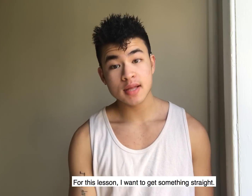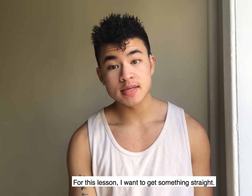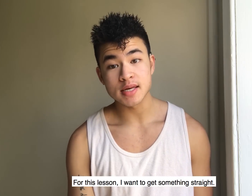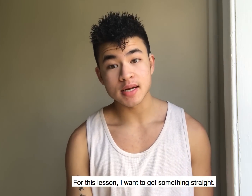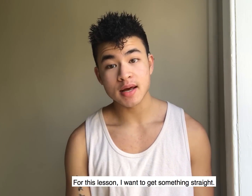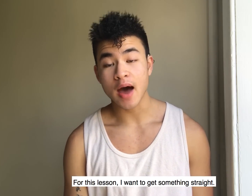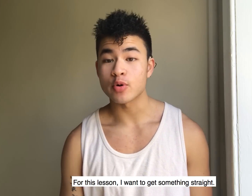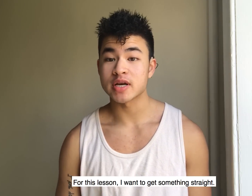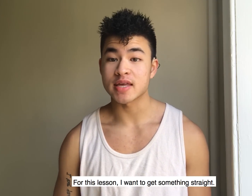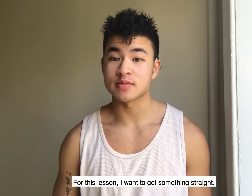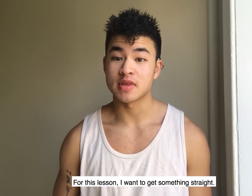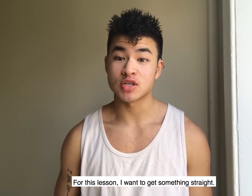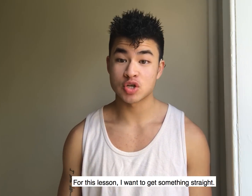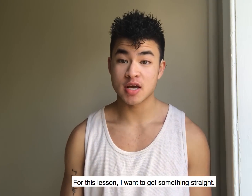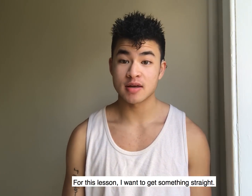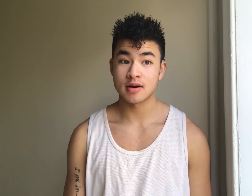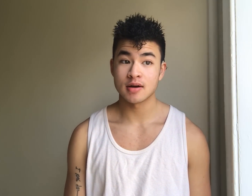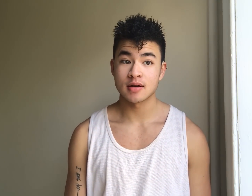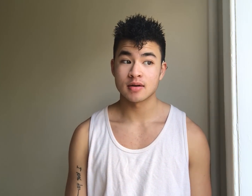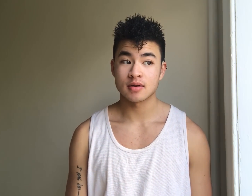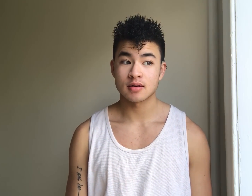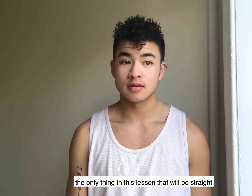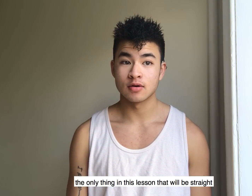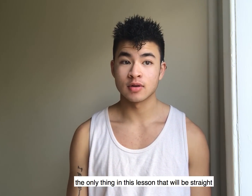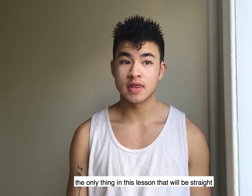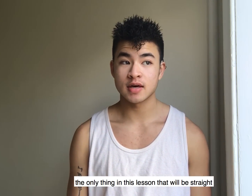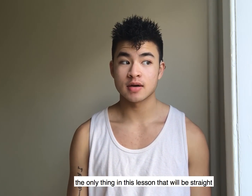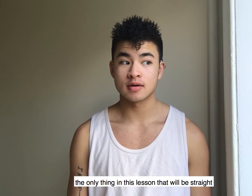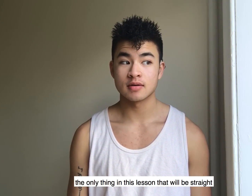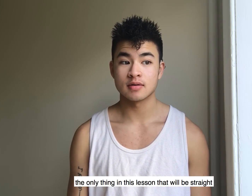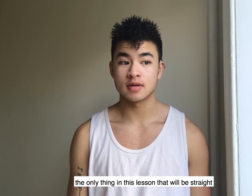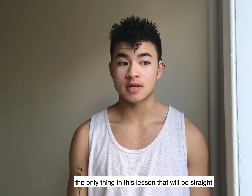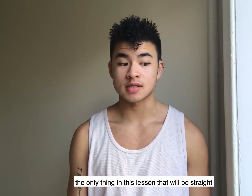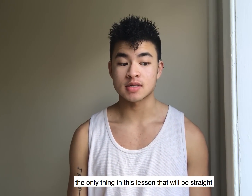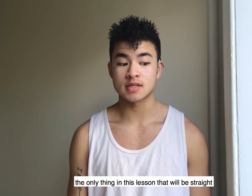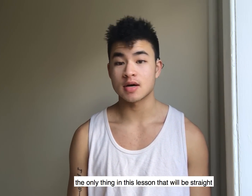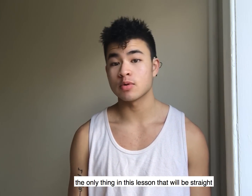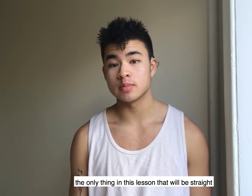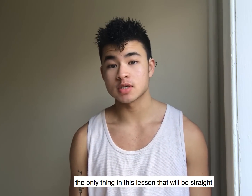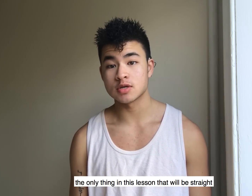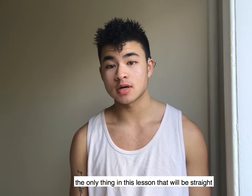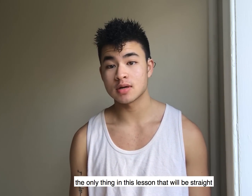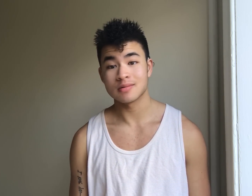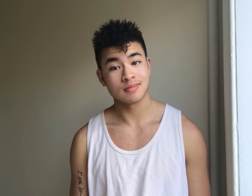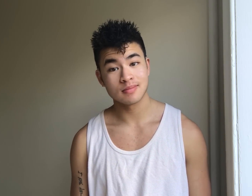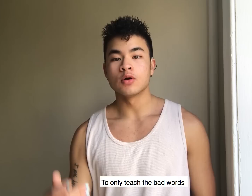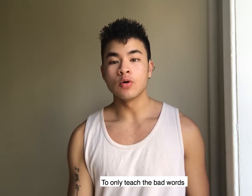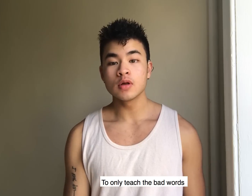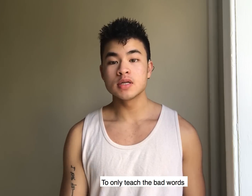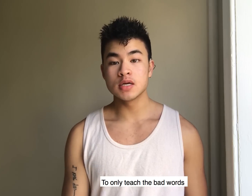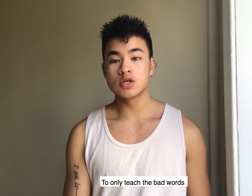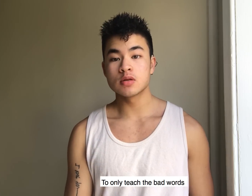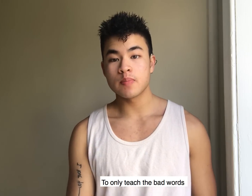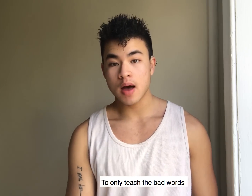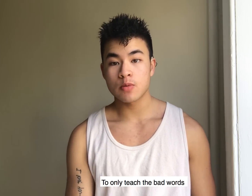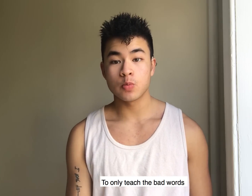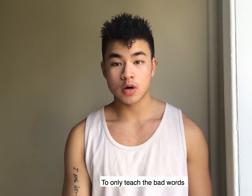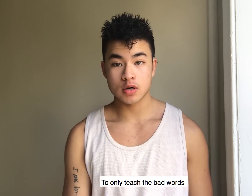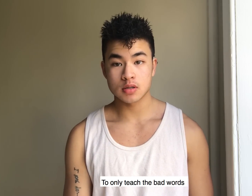lesson I want to get something straight the only thing in this lesson that will be straight to only teach the bad words